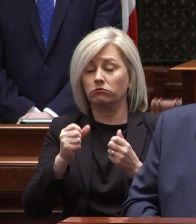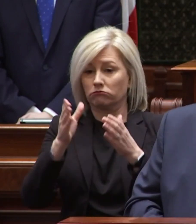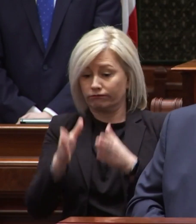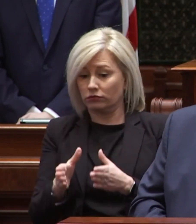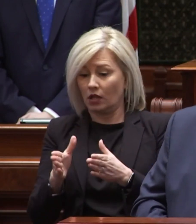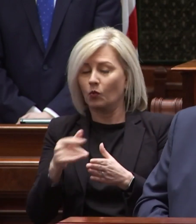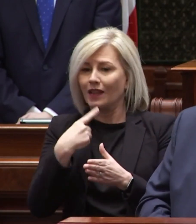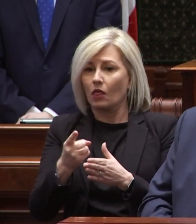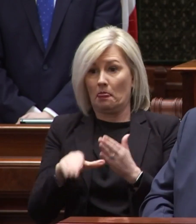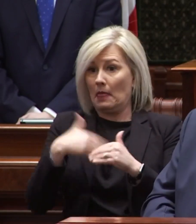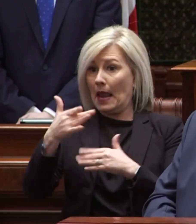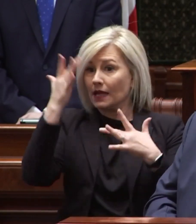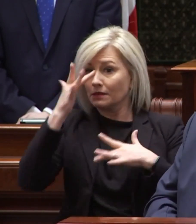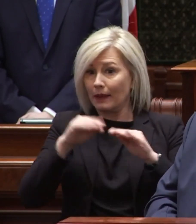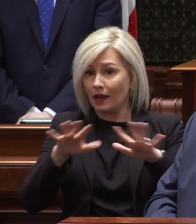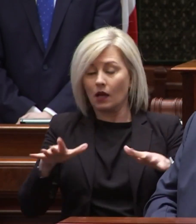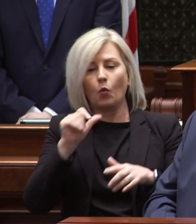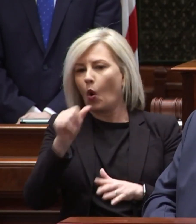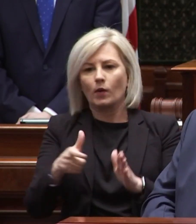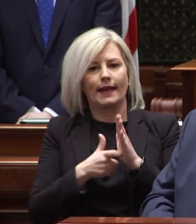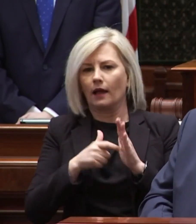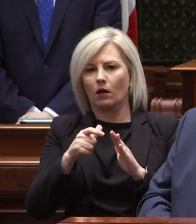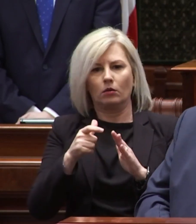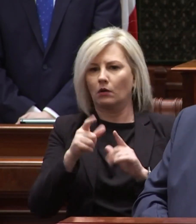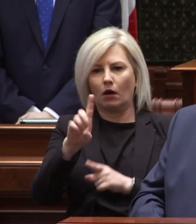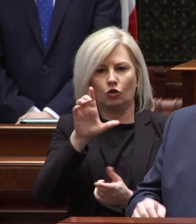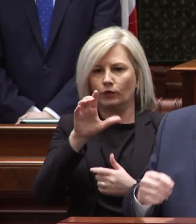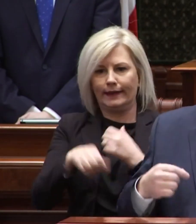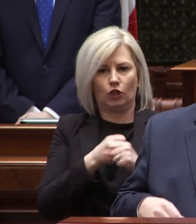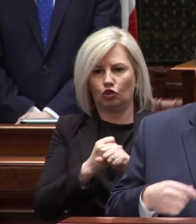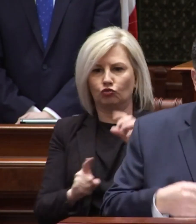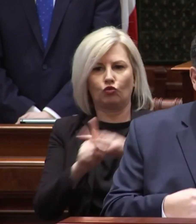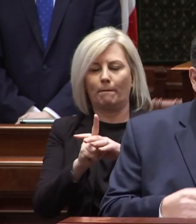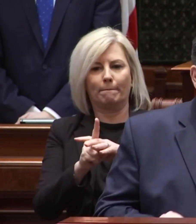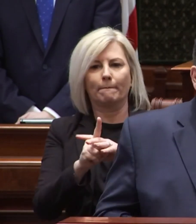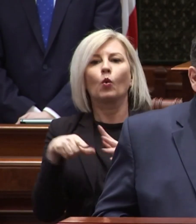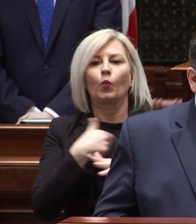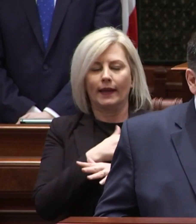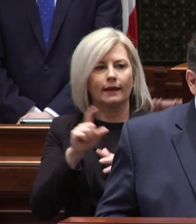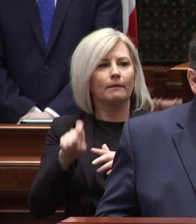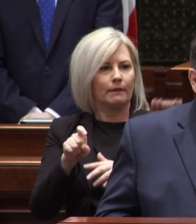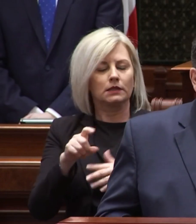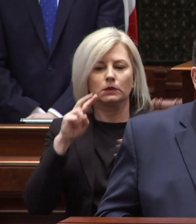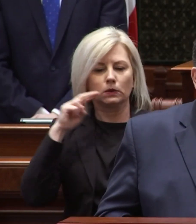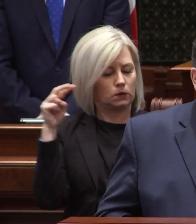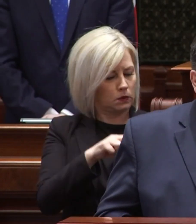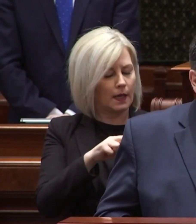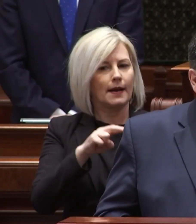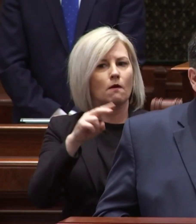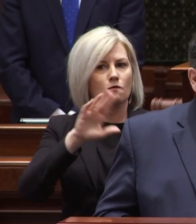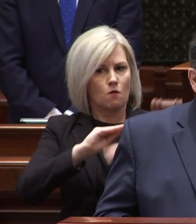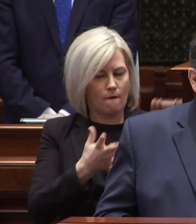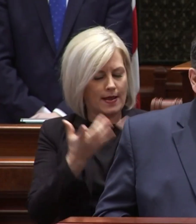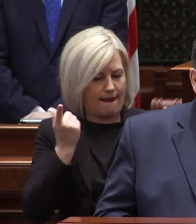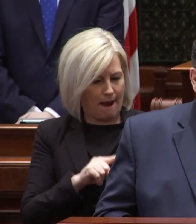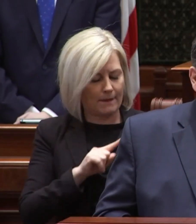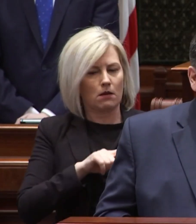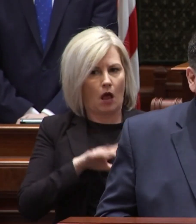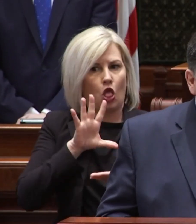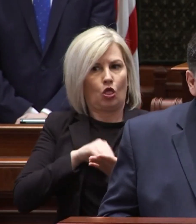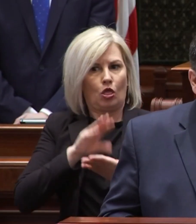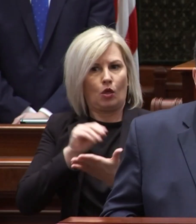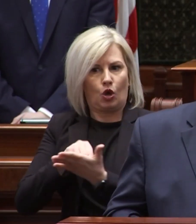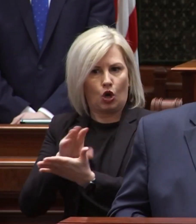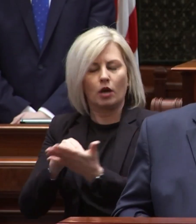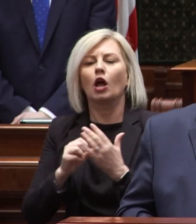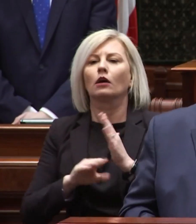pandemic will not take another hundred years to arrive we must act on the lessons from covid and build a more robust state